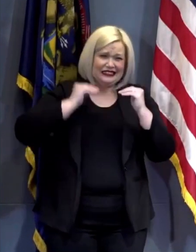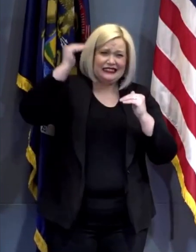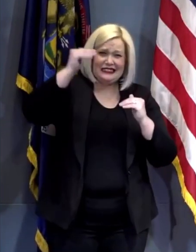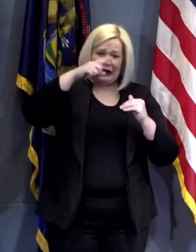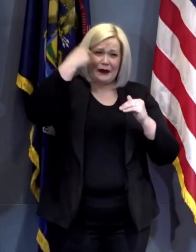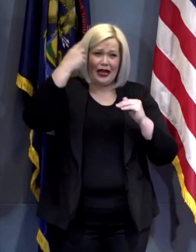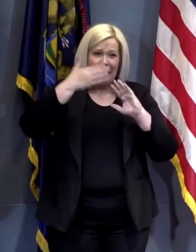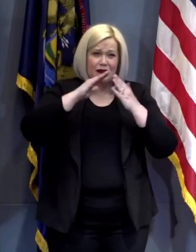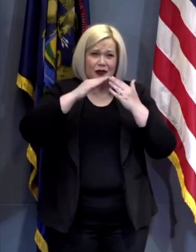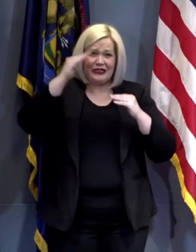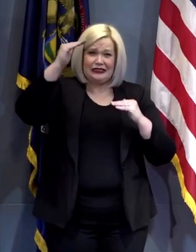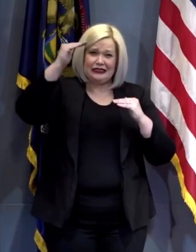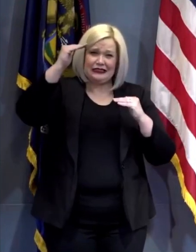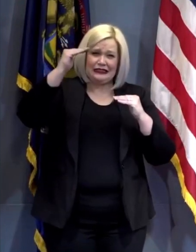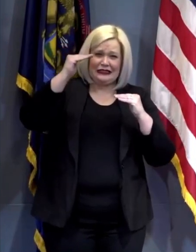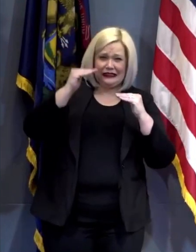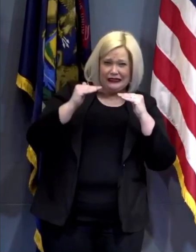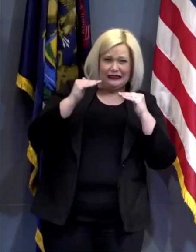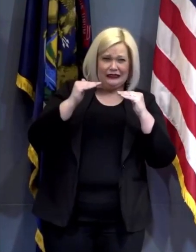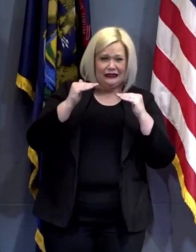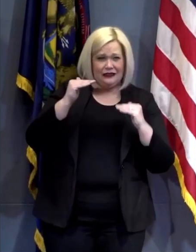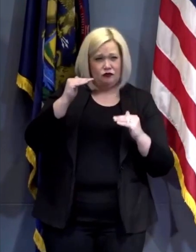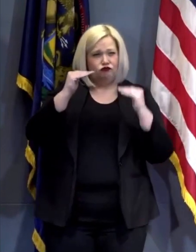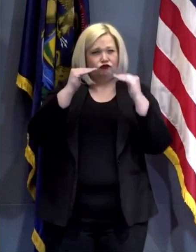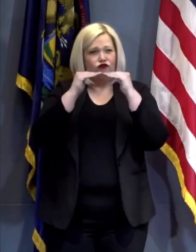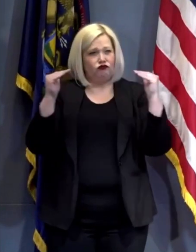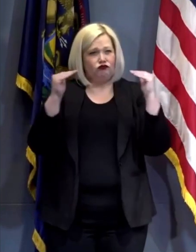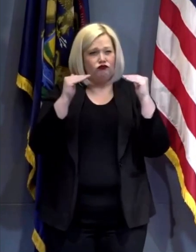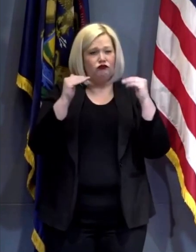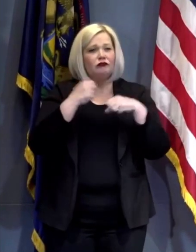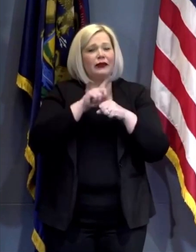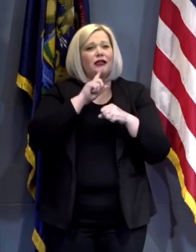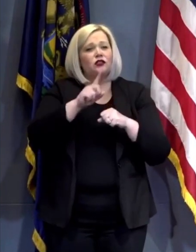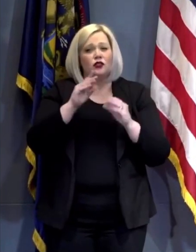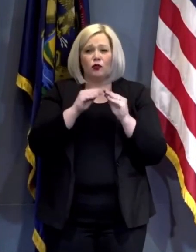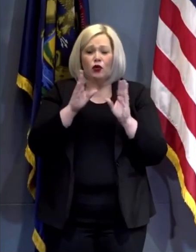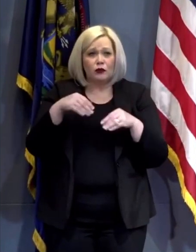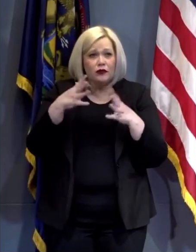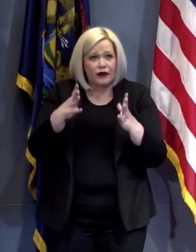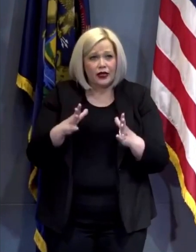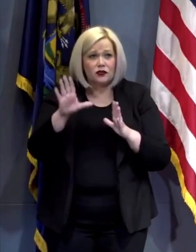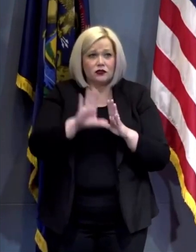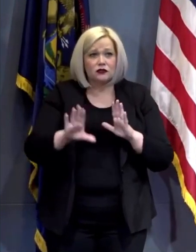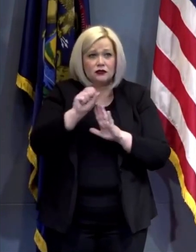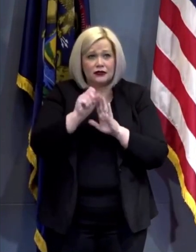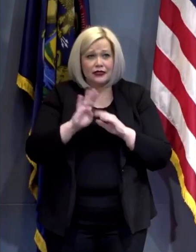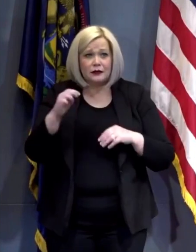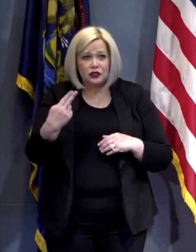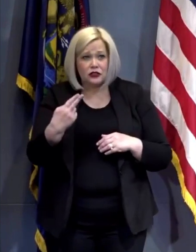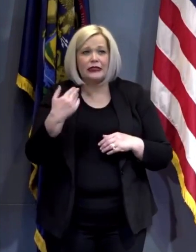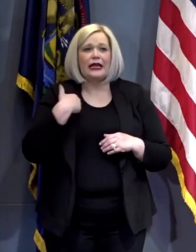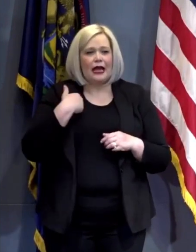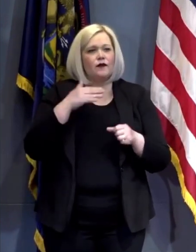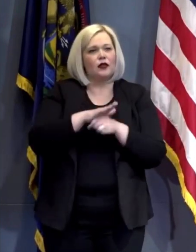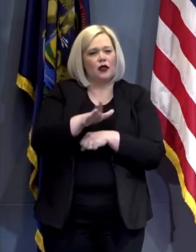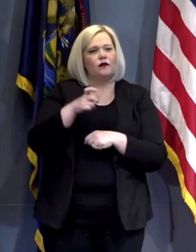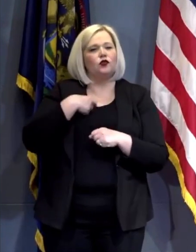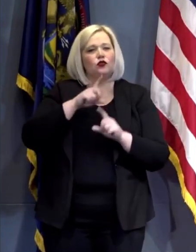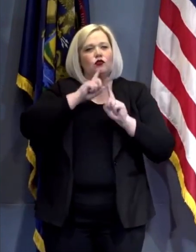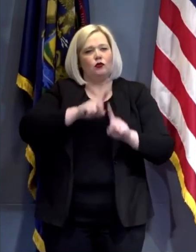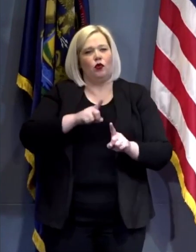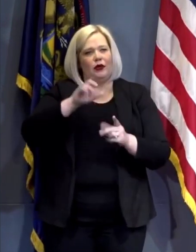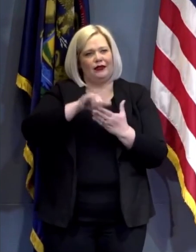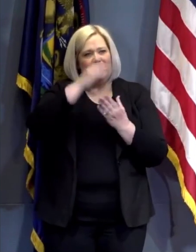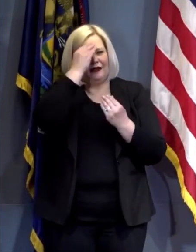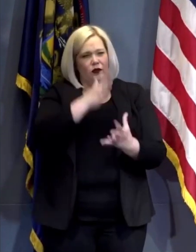Michigan and nationally and we're going to continue to ensure that more providers in the state have what they need to be able to report this information